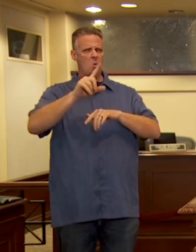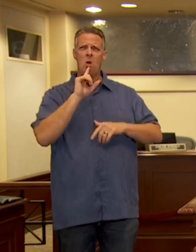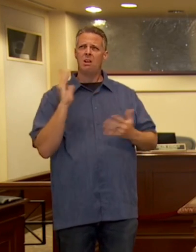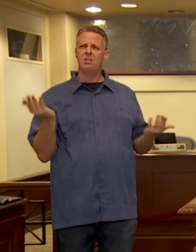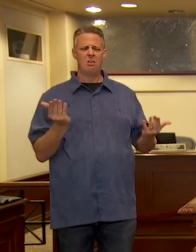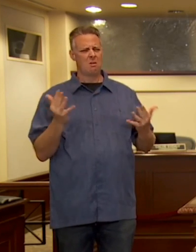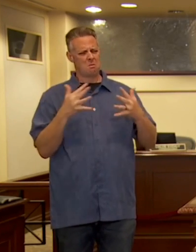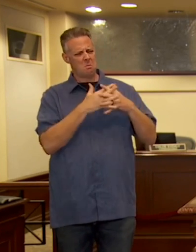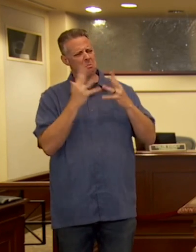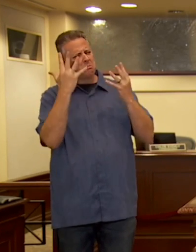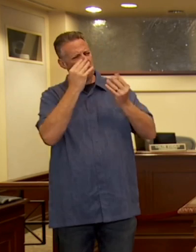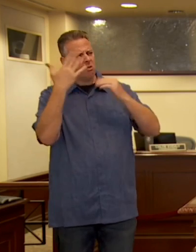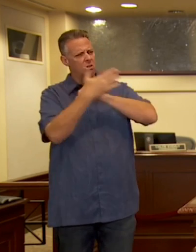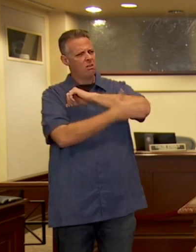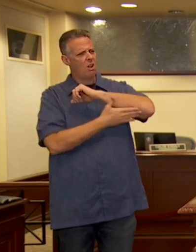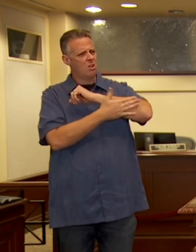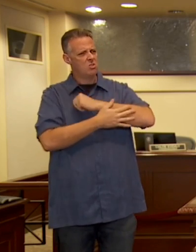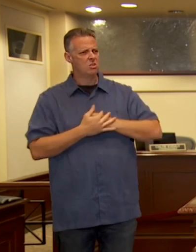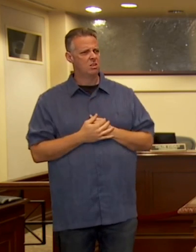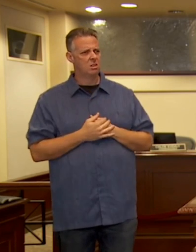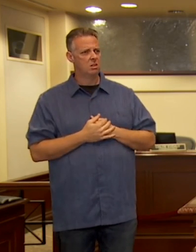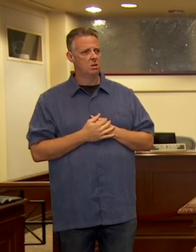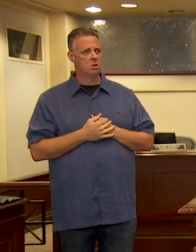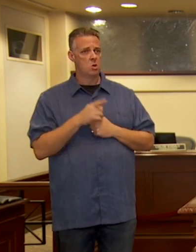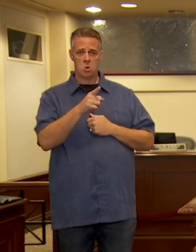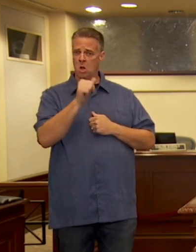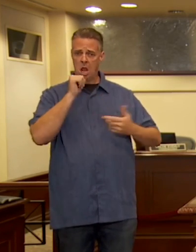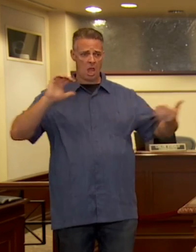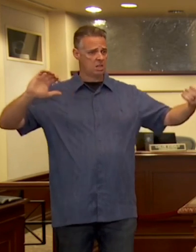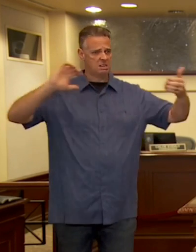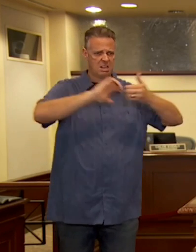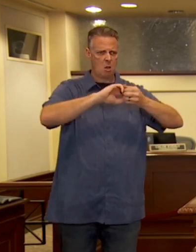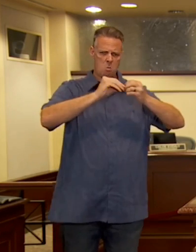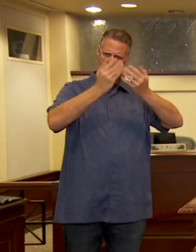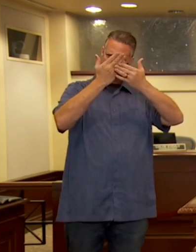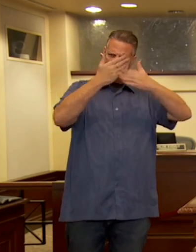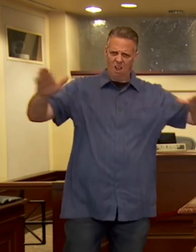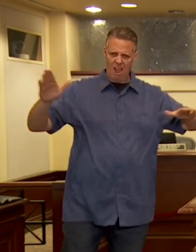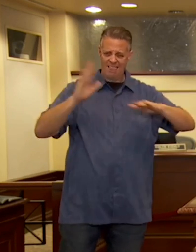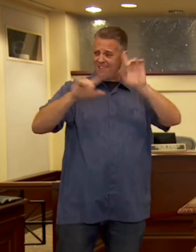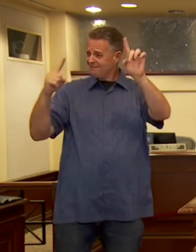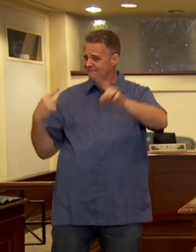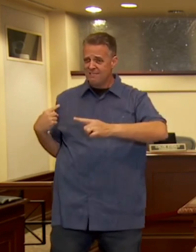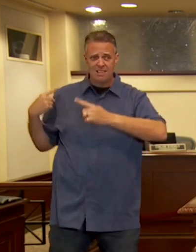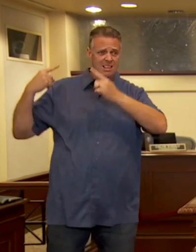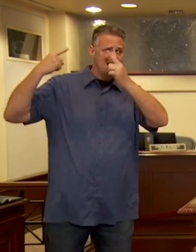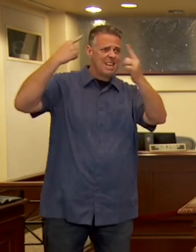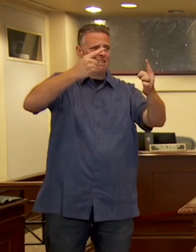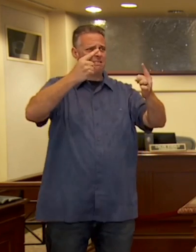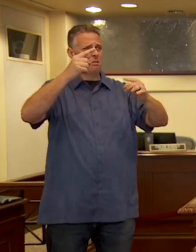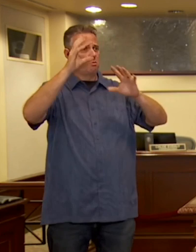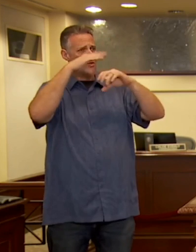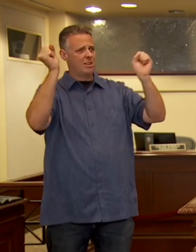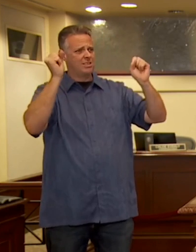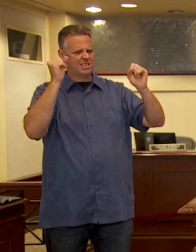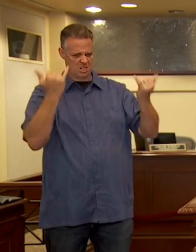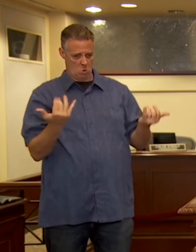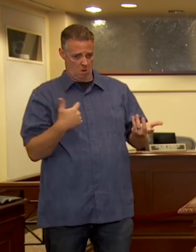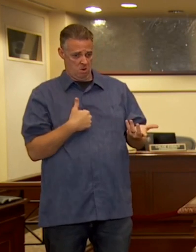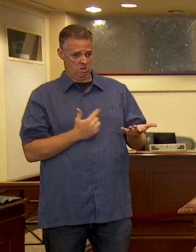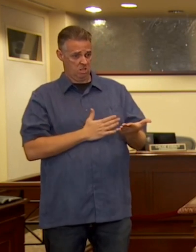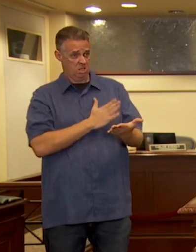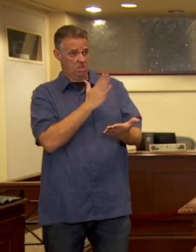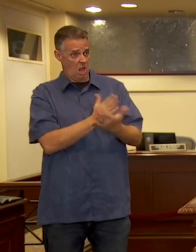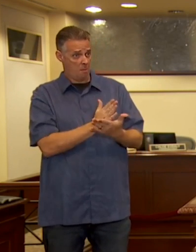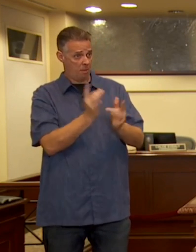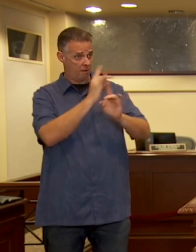You've tried to divide us more than any other figure in modern history. And now you want me to stop the